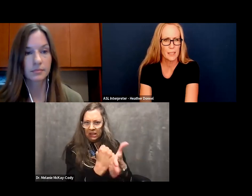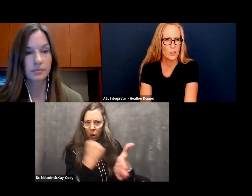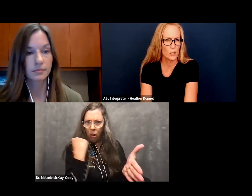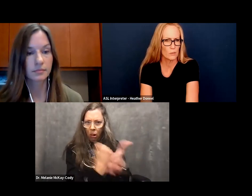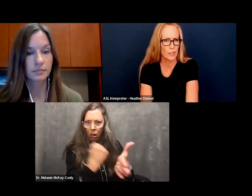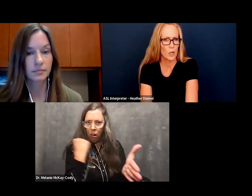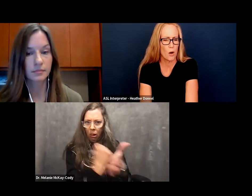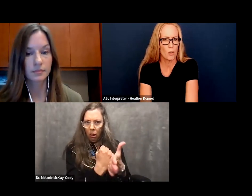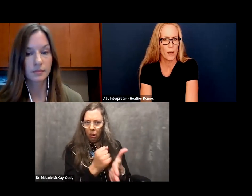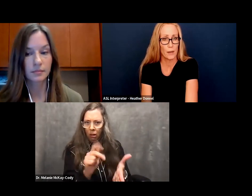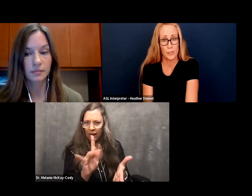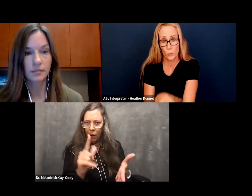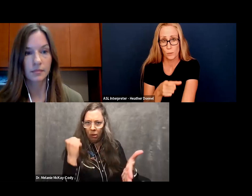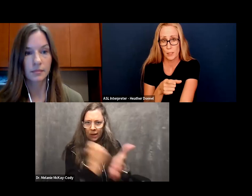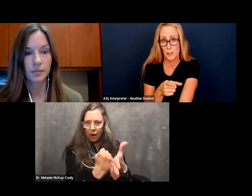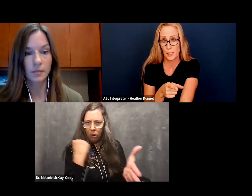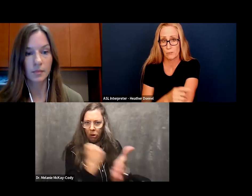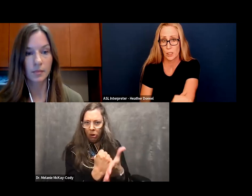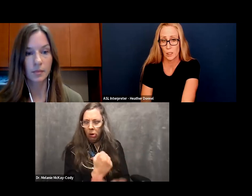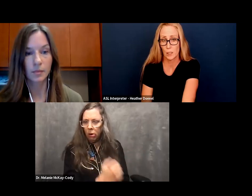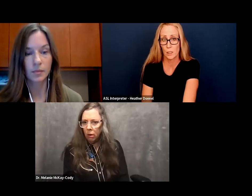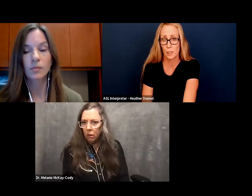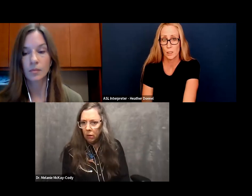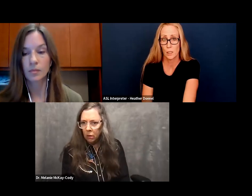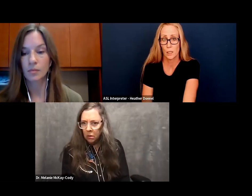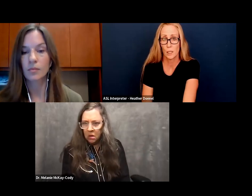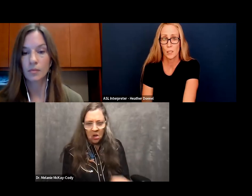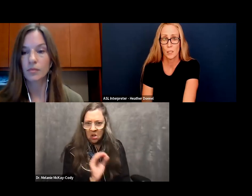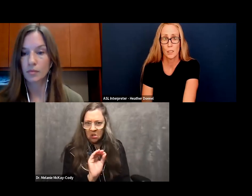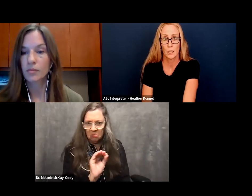I don't recall that. This would be the sign for kill.